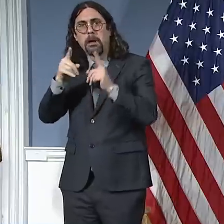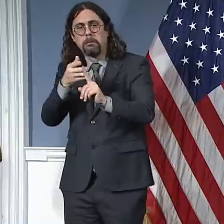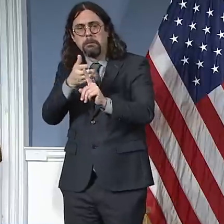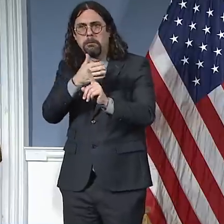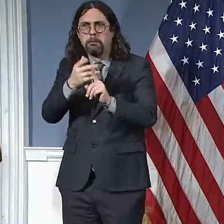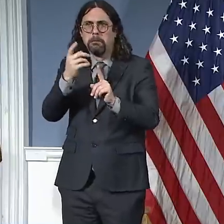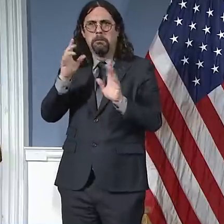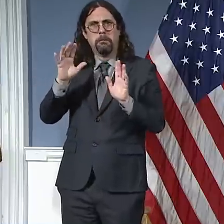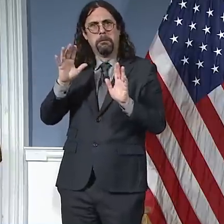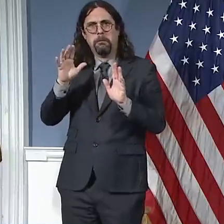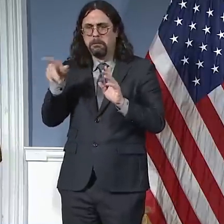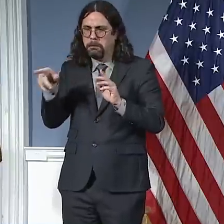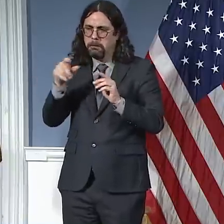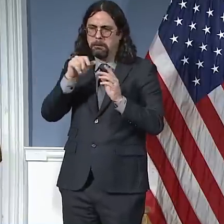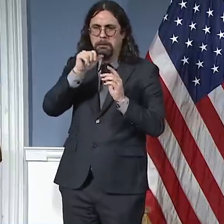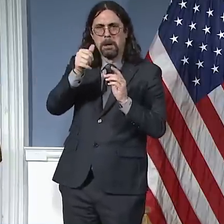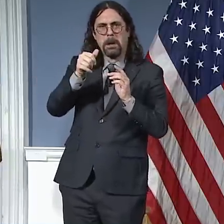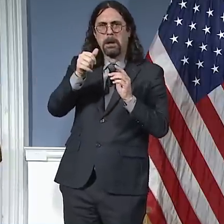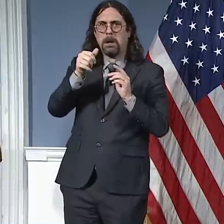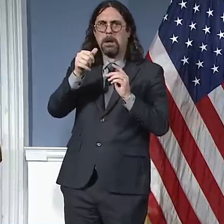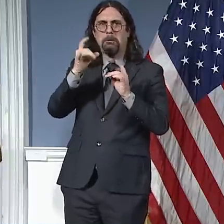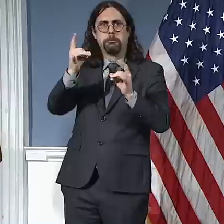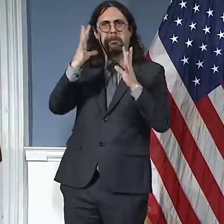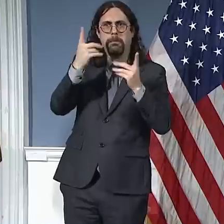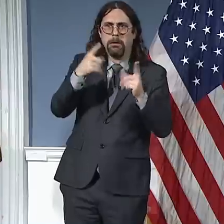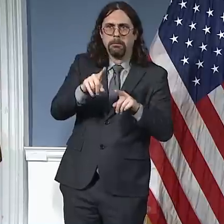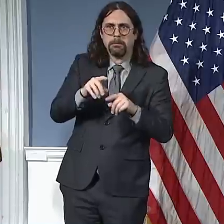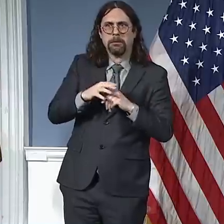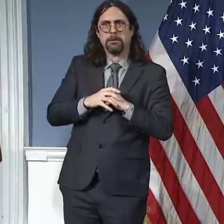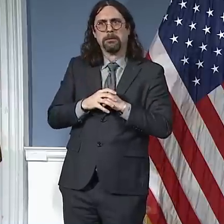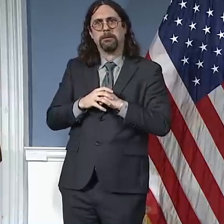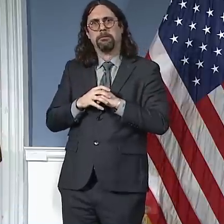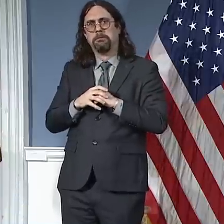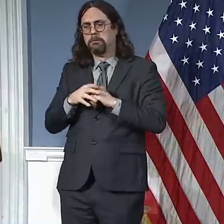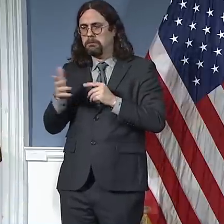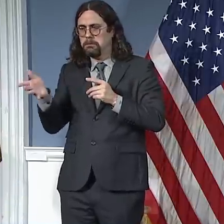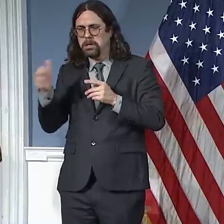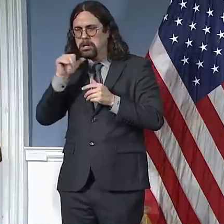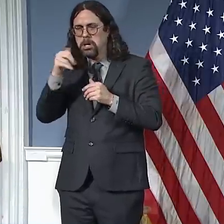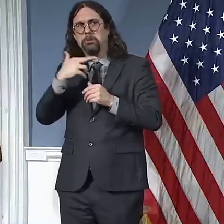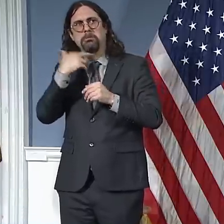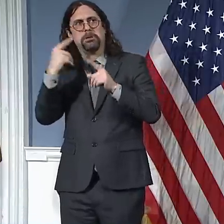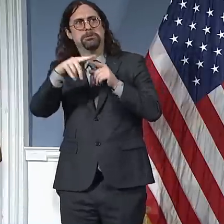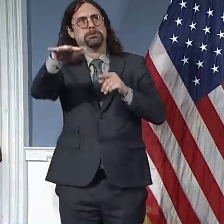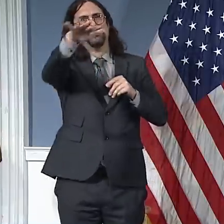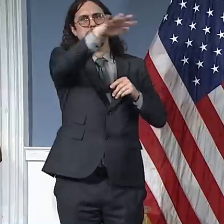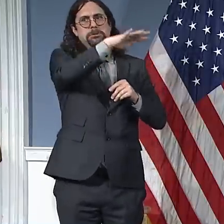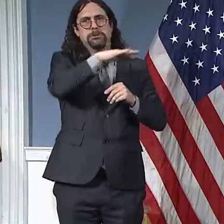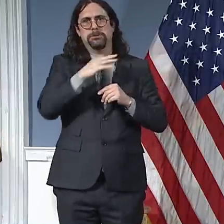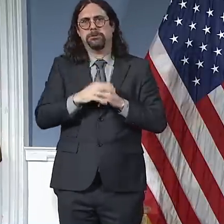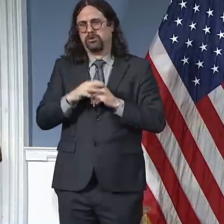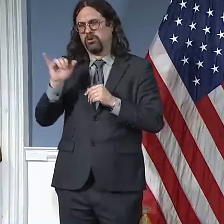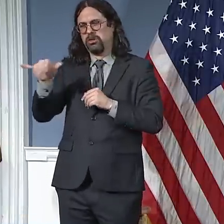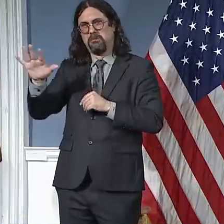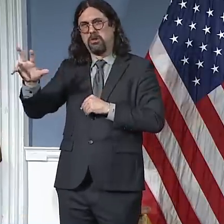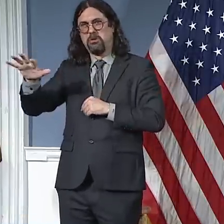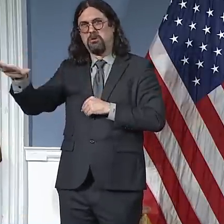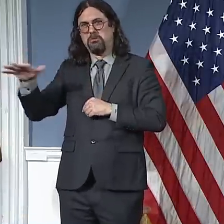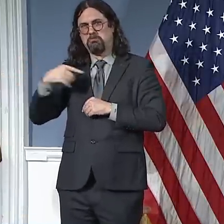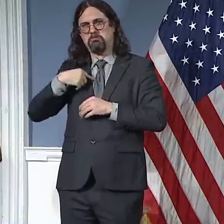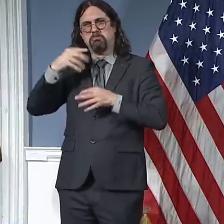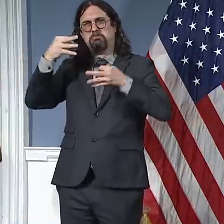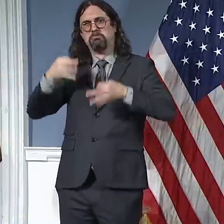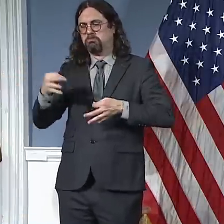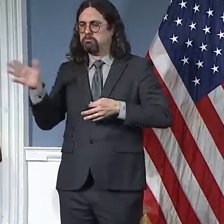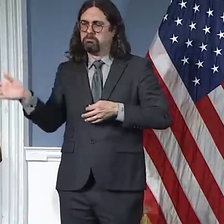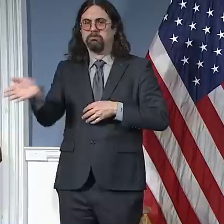categories that I think are immediately areas to focus on in terms of potential release, in